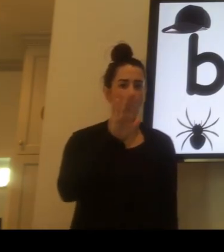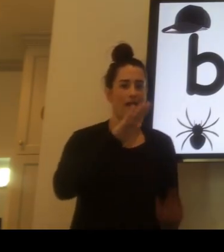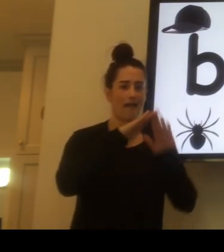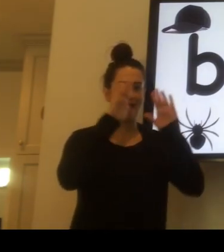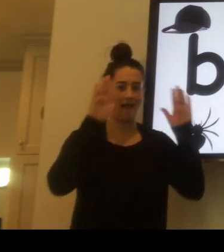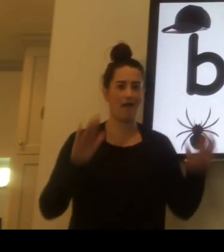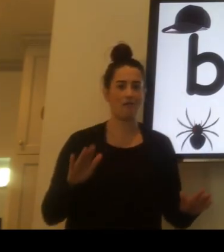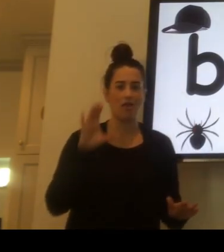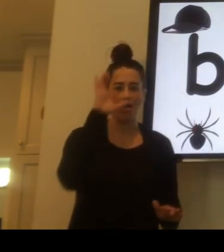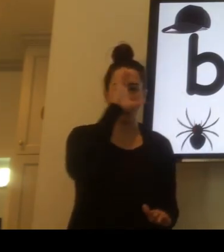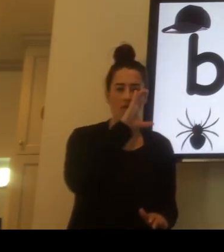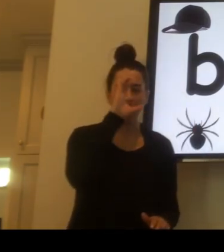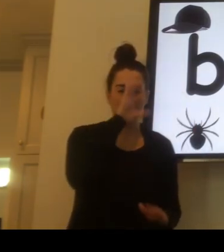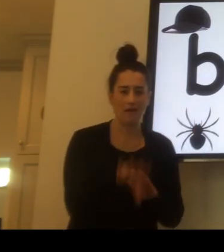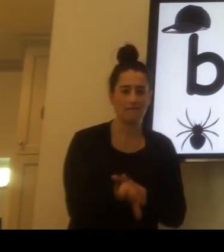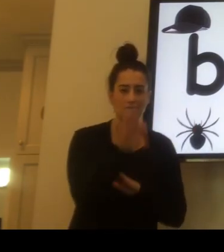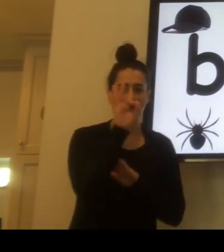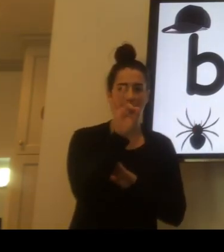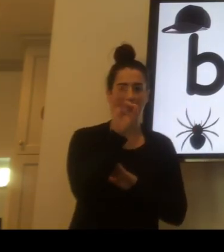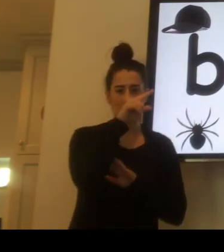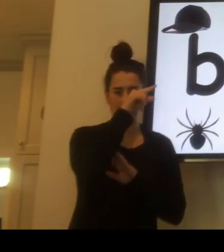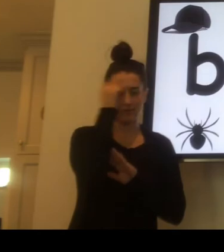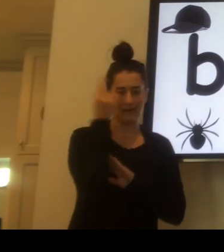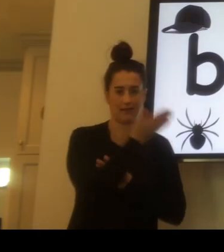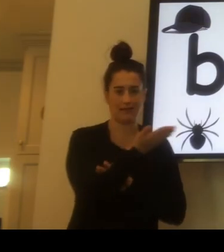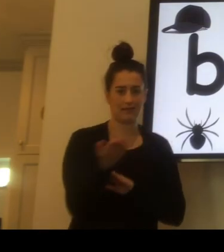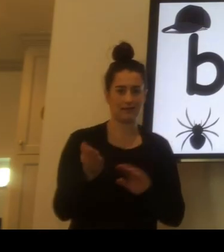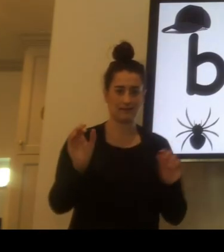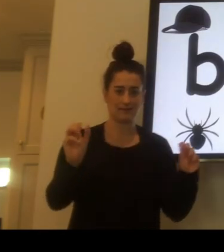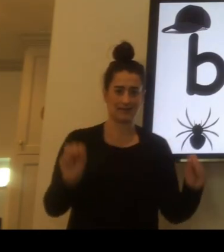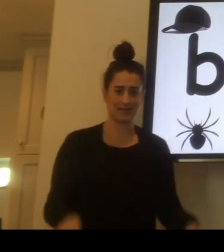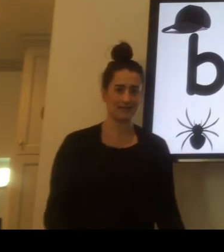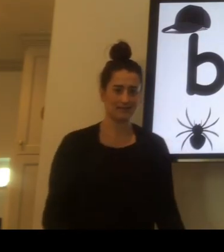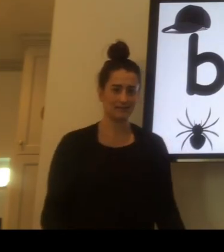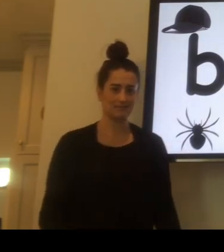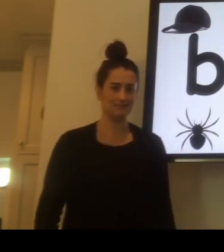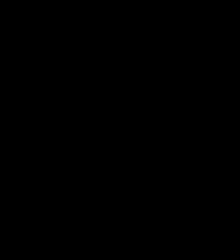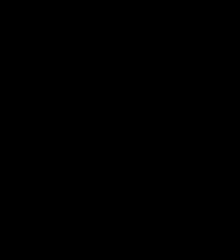In your house, can you search to find things that are the color black?